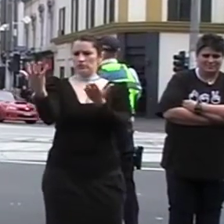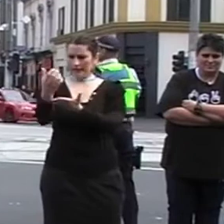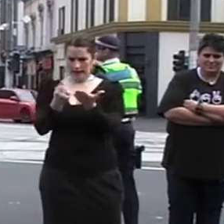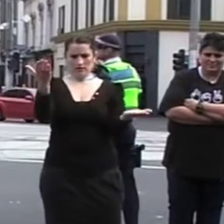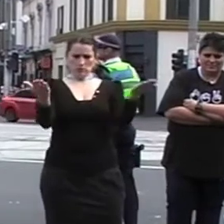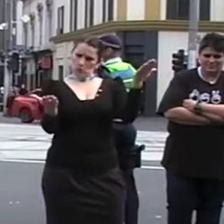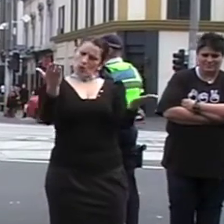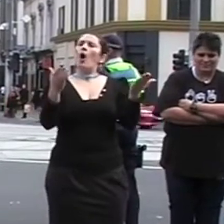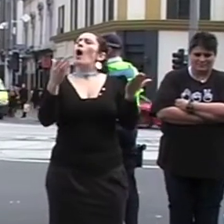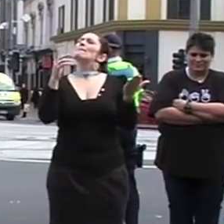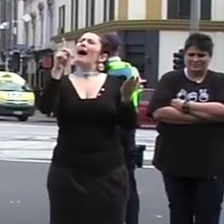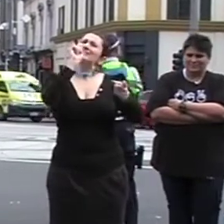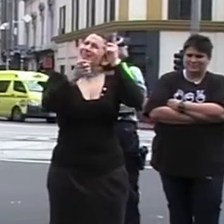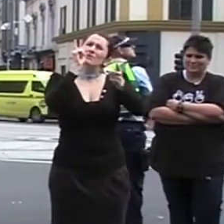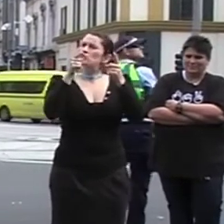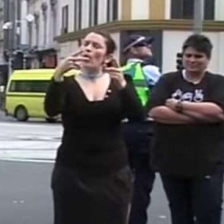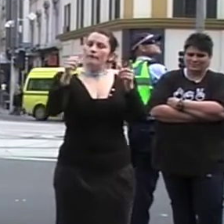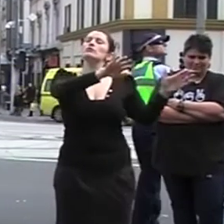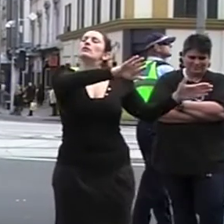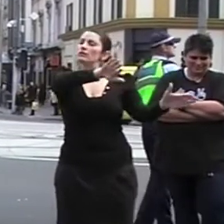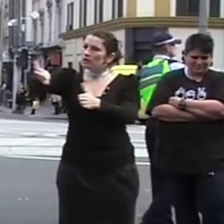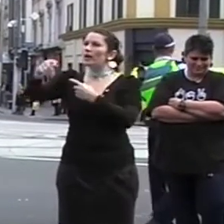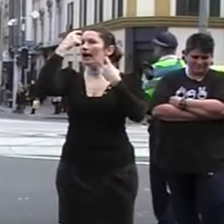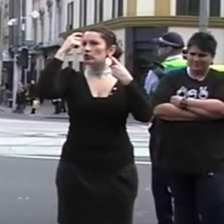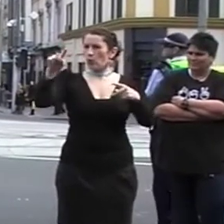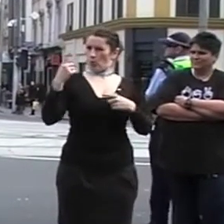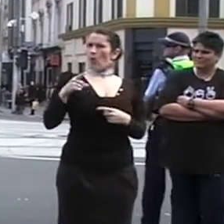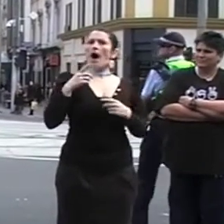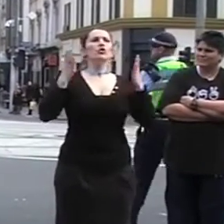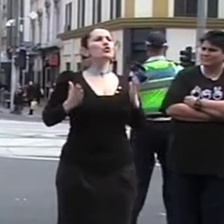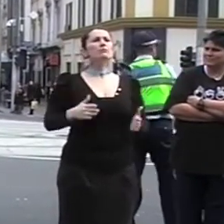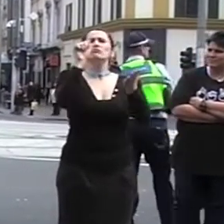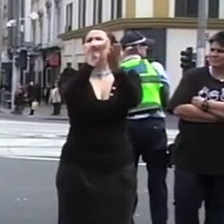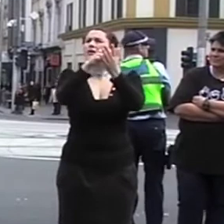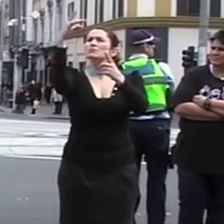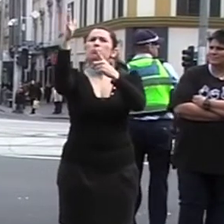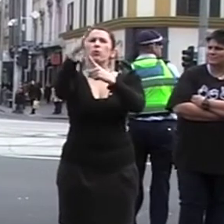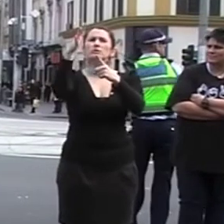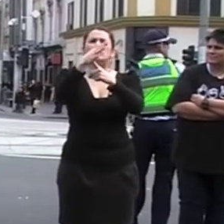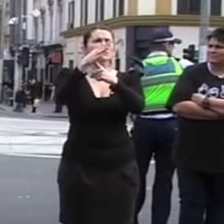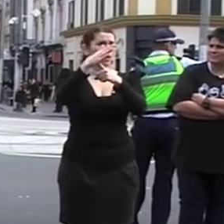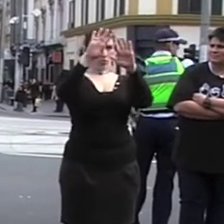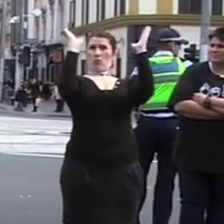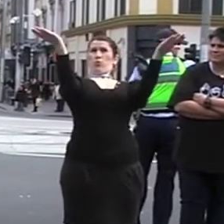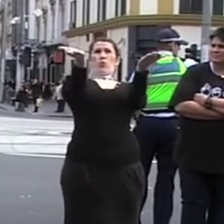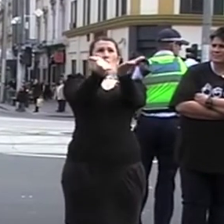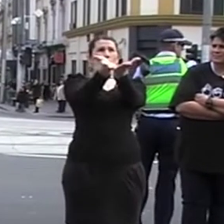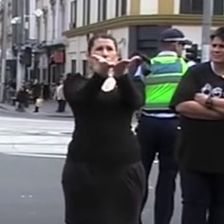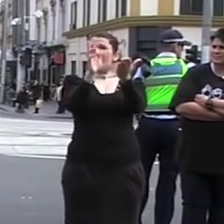Accessibility is a human rights issue. All over the world access to sign language and interpreters is fundamental to the deaf community